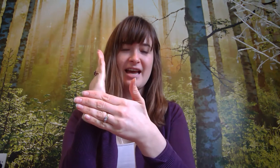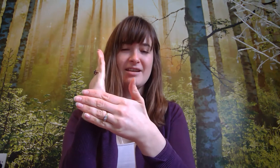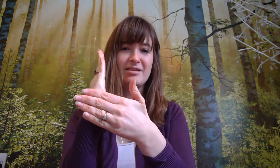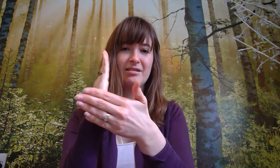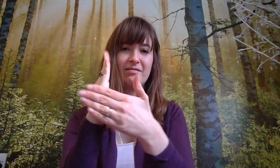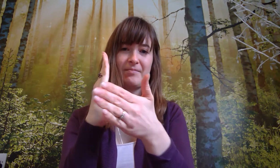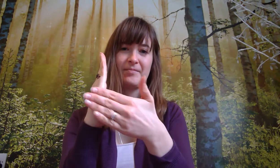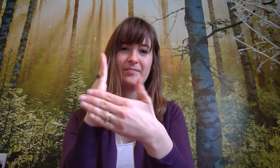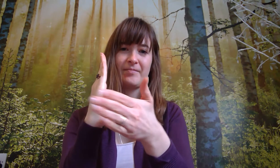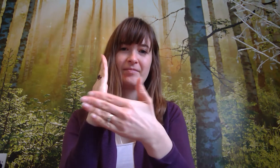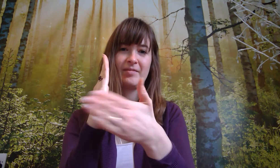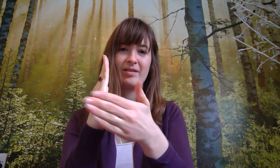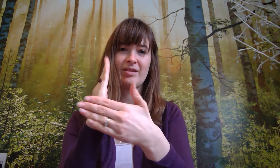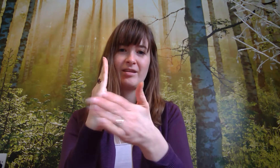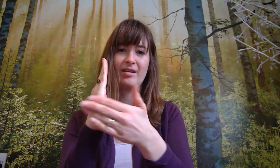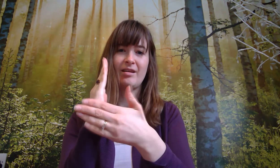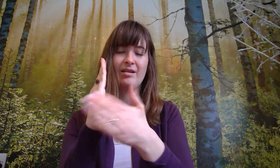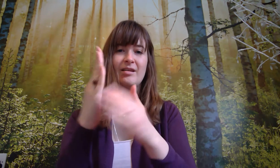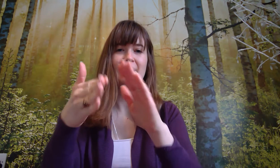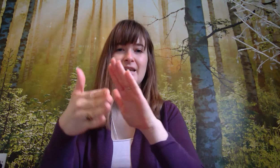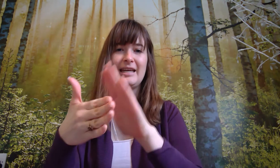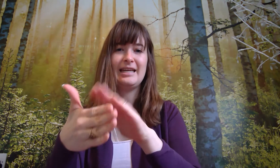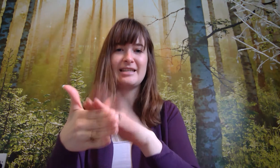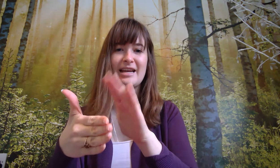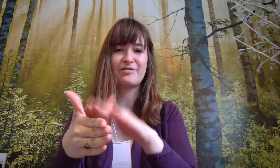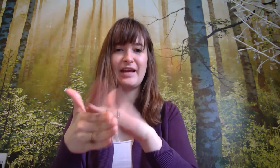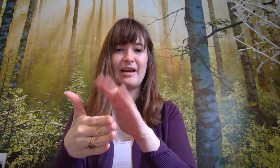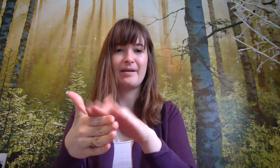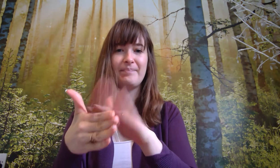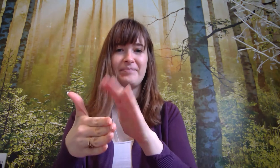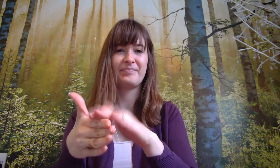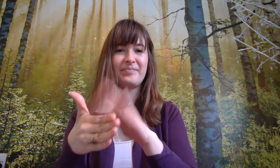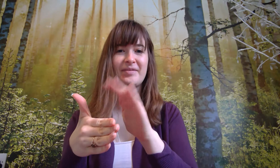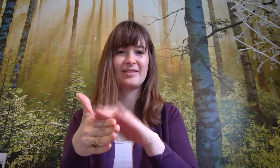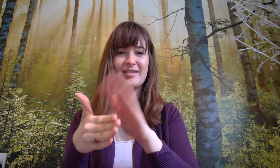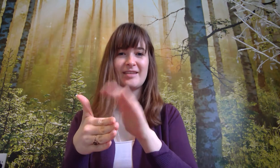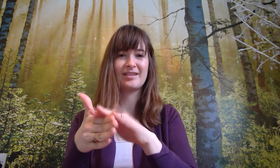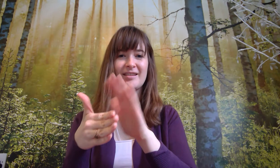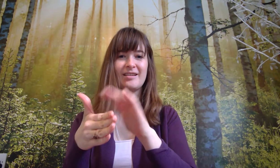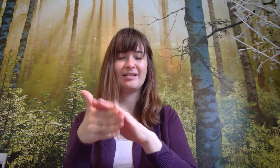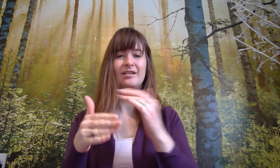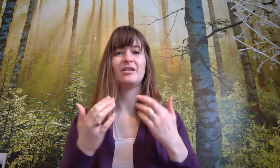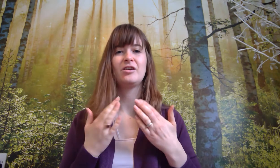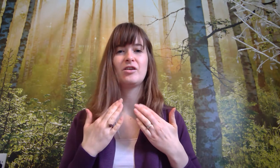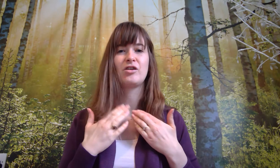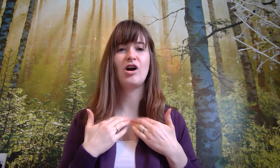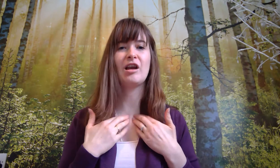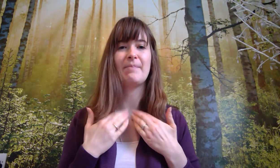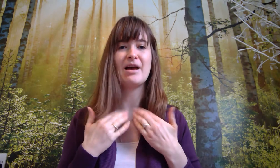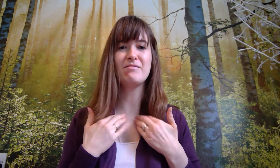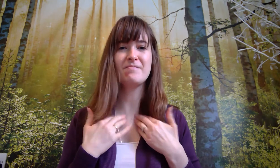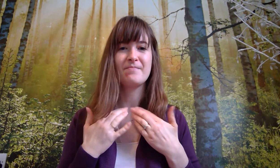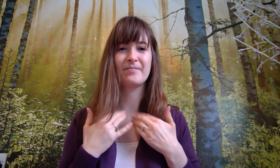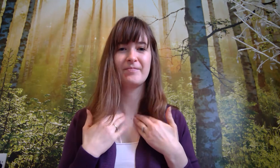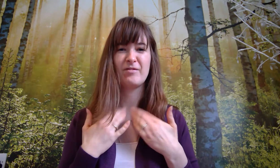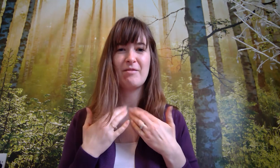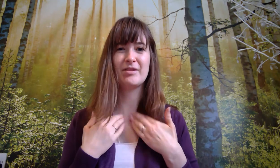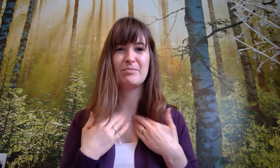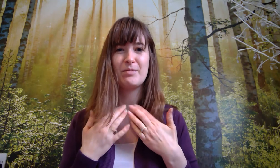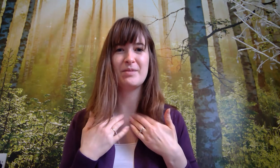hand index finger collar bone like where those bumpy